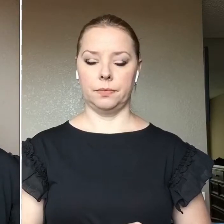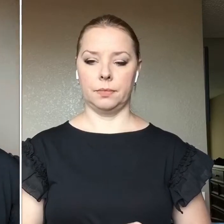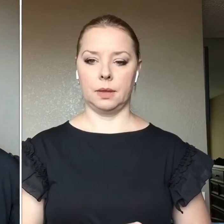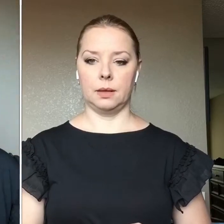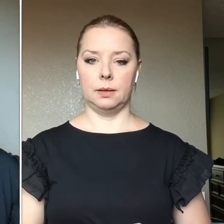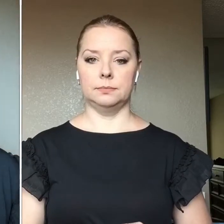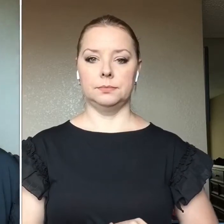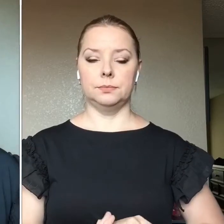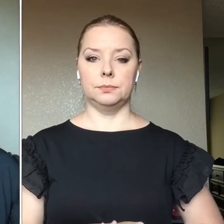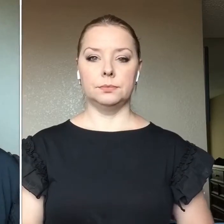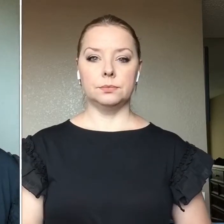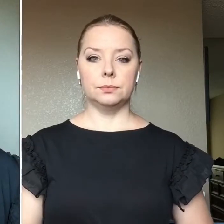Um.